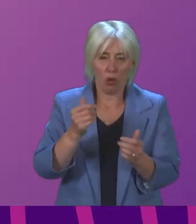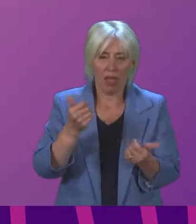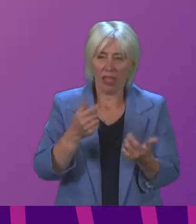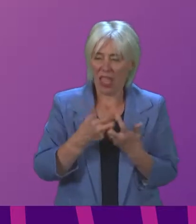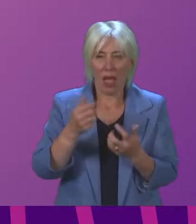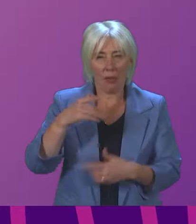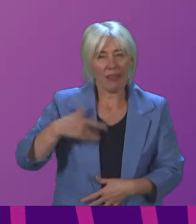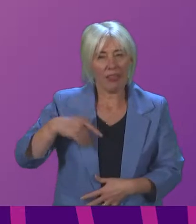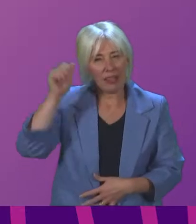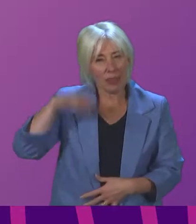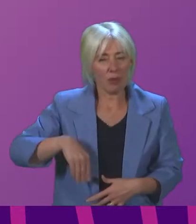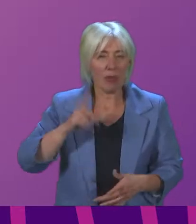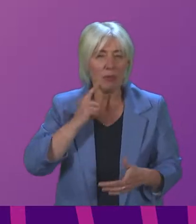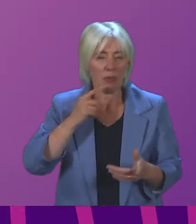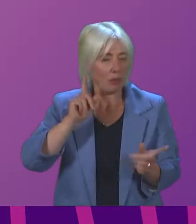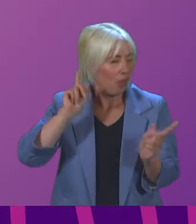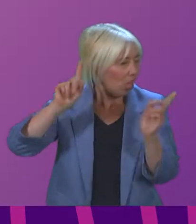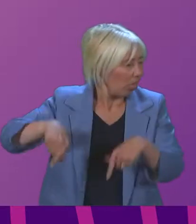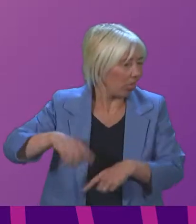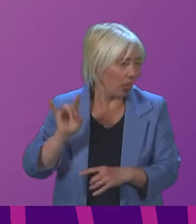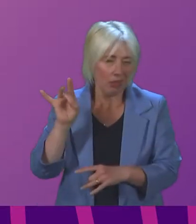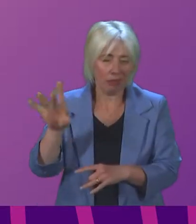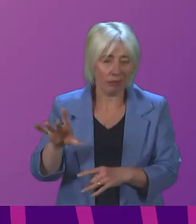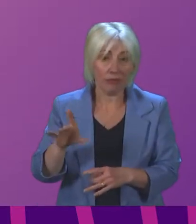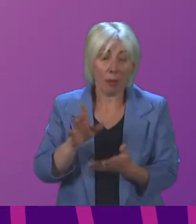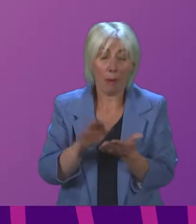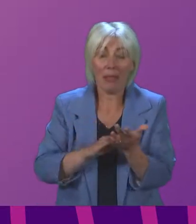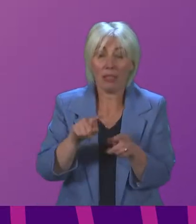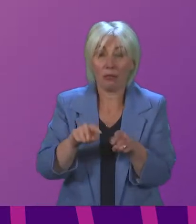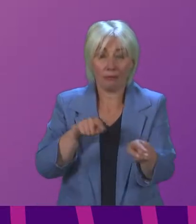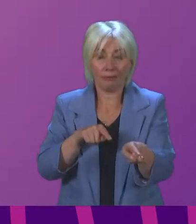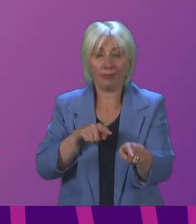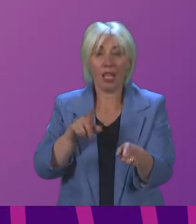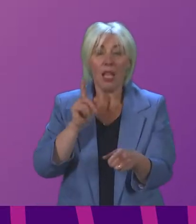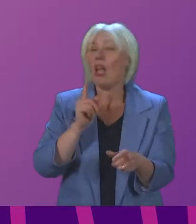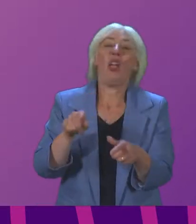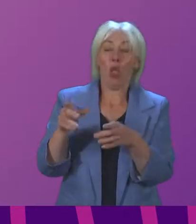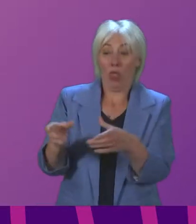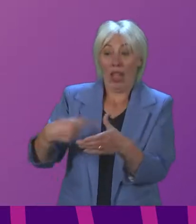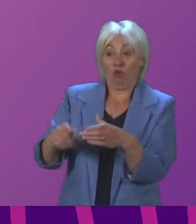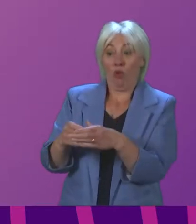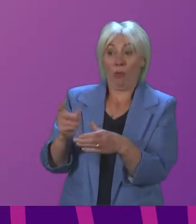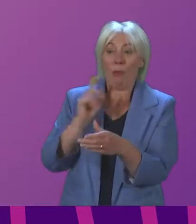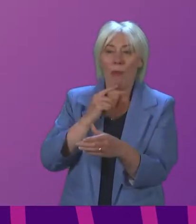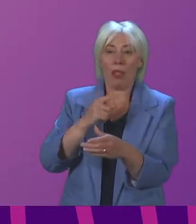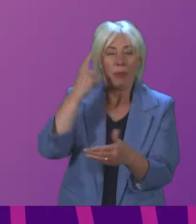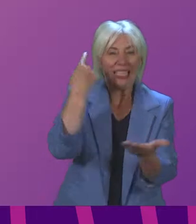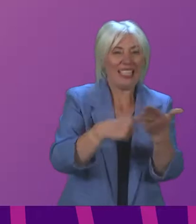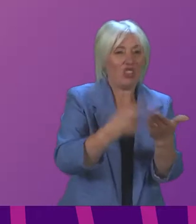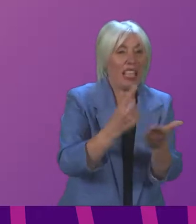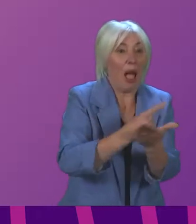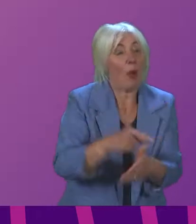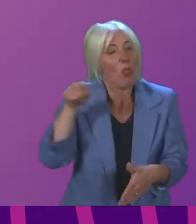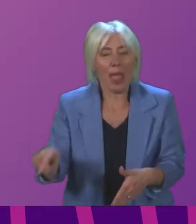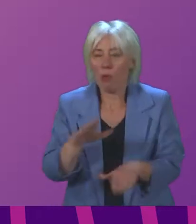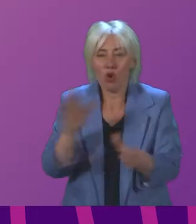their lived experience has shut them out and left us behind. Too many decisions have been taken about those groups without them. And I've said many times in